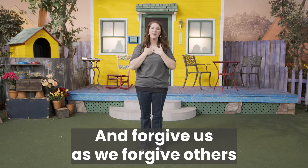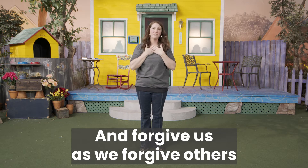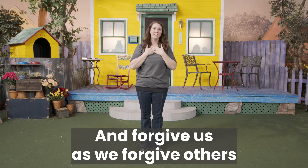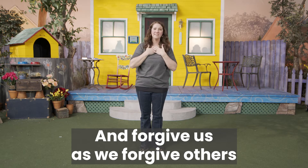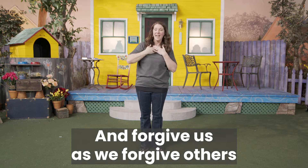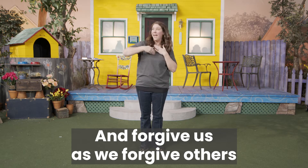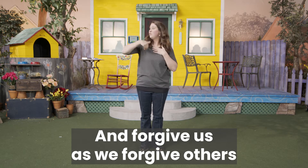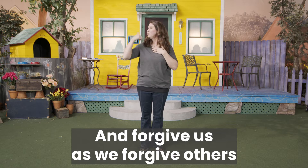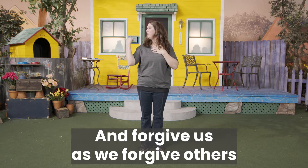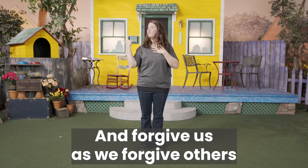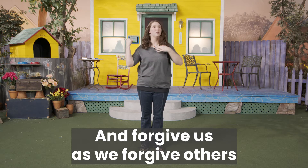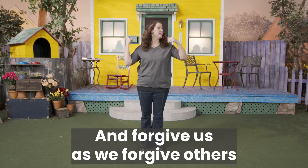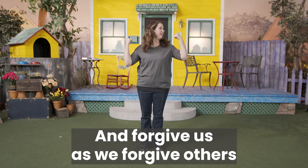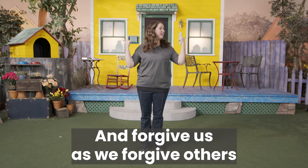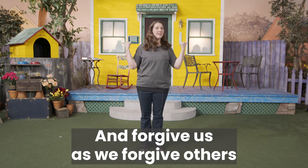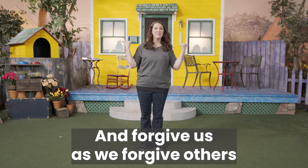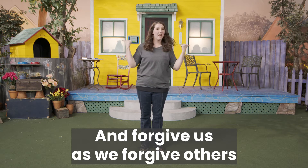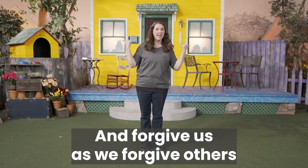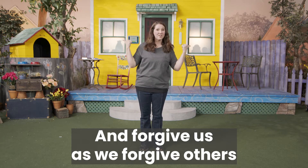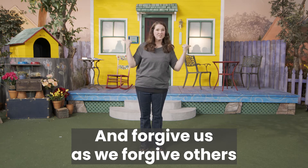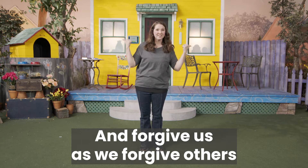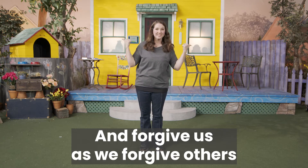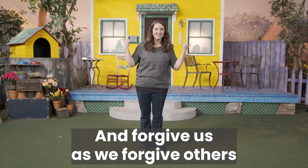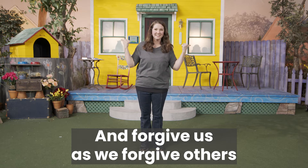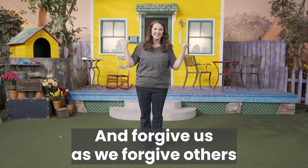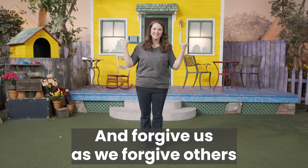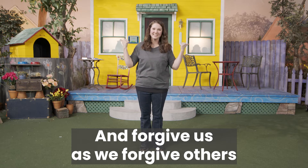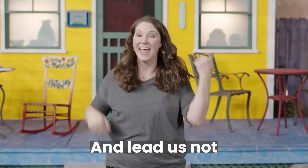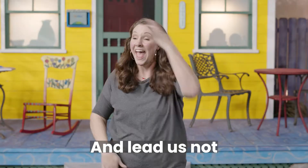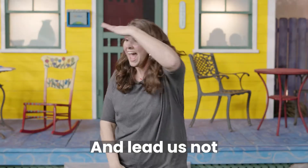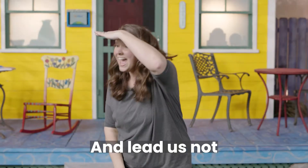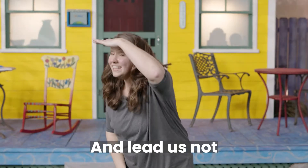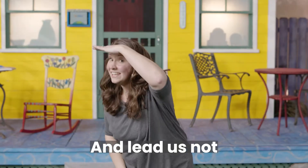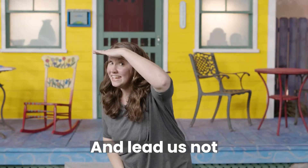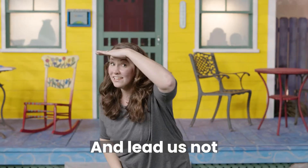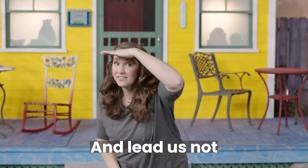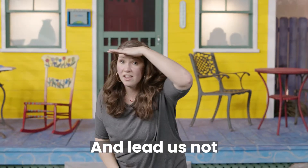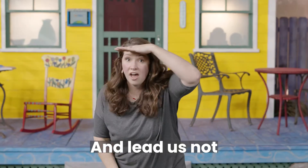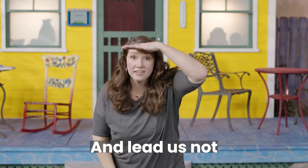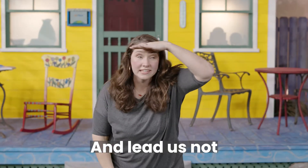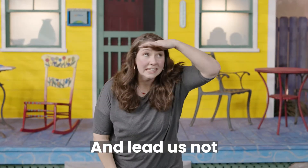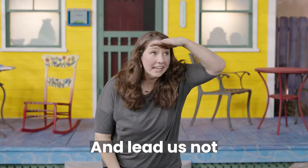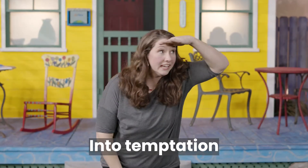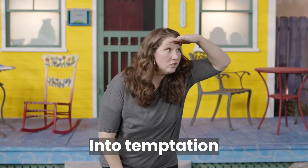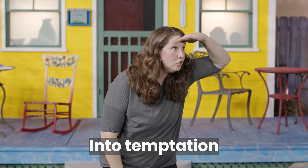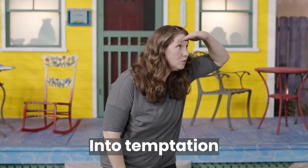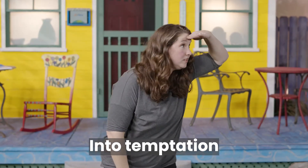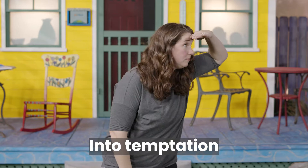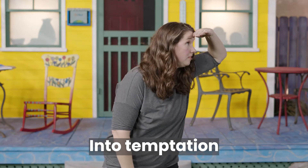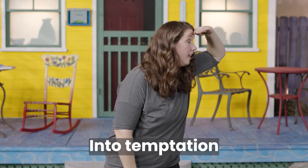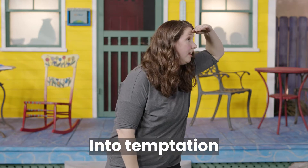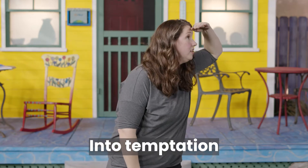us as we forgive others. And lead us not into temptation,